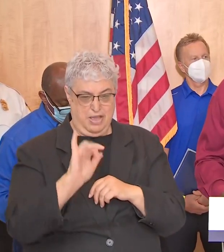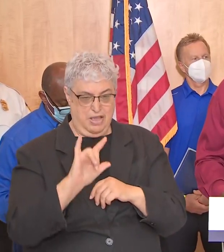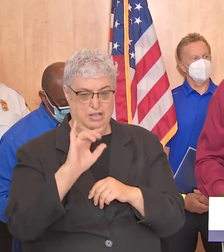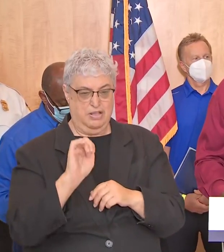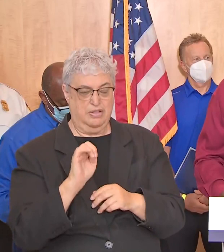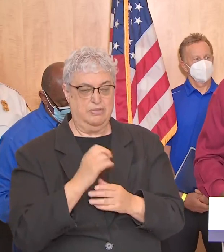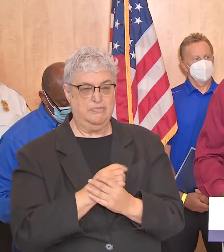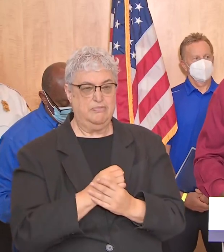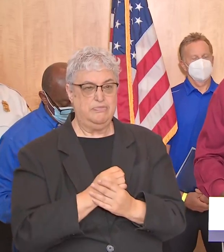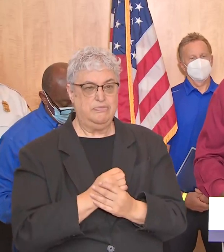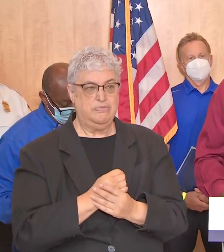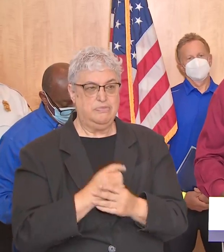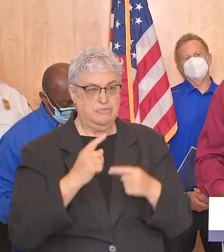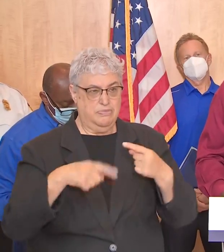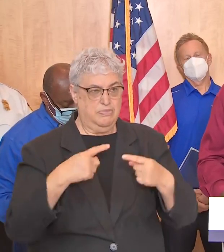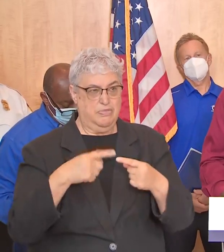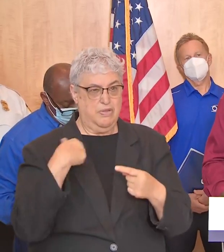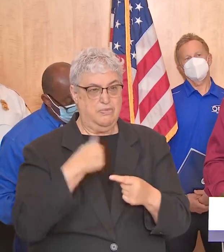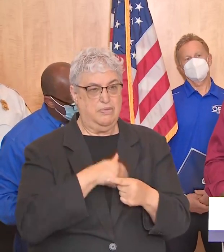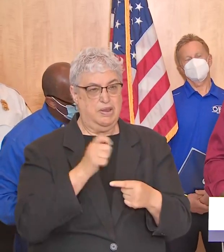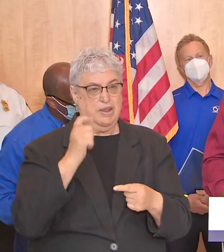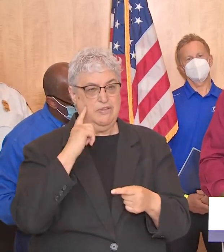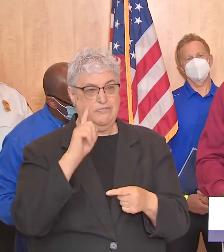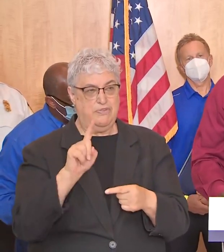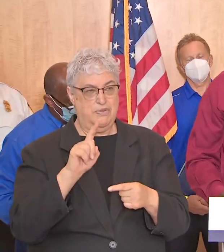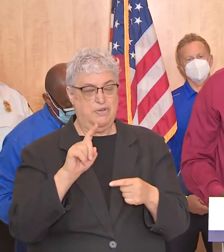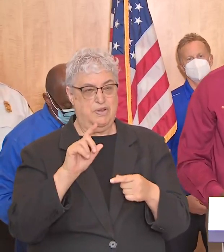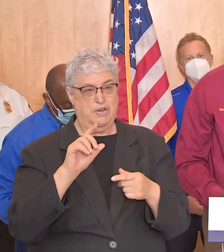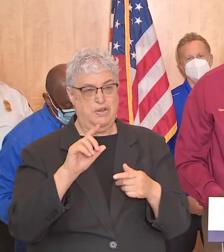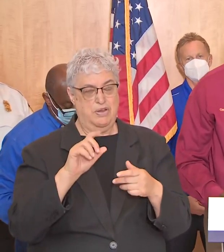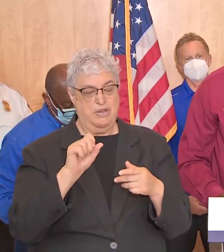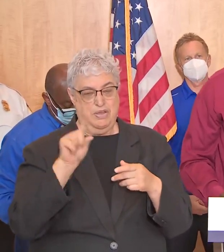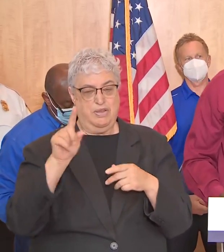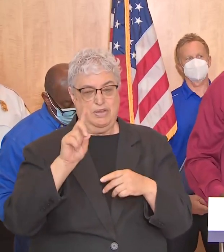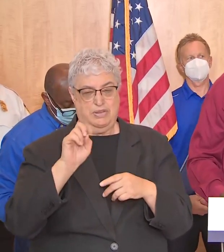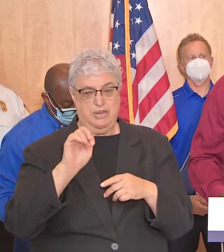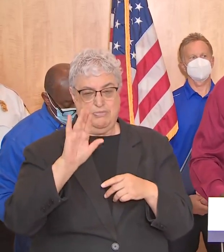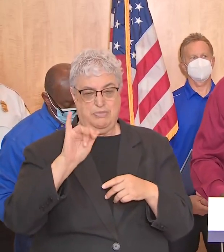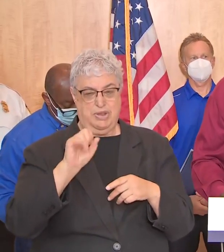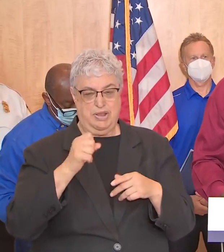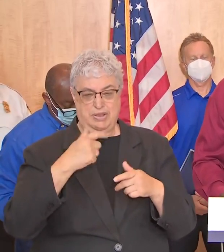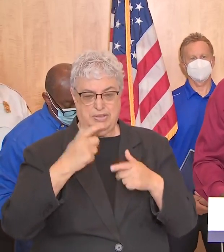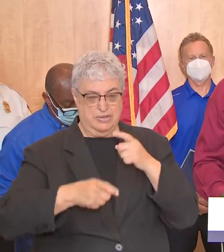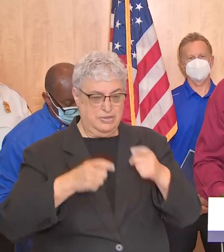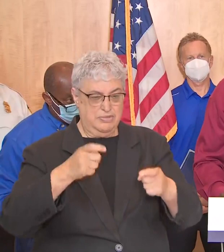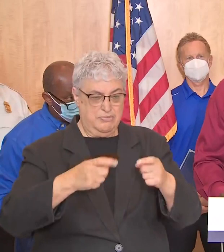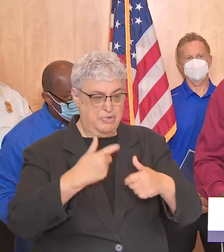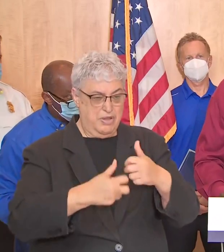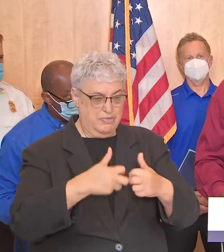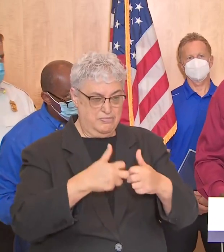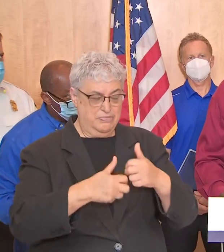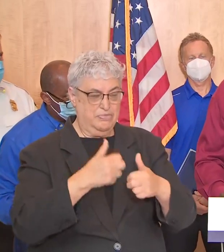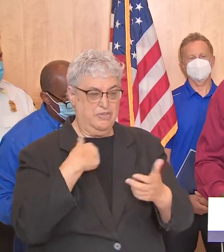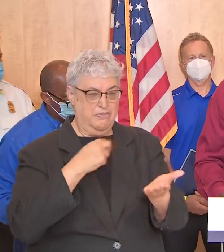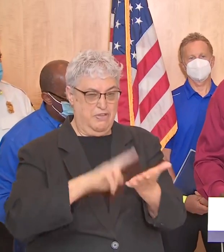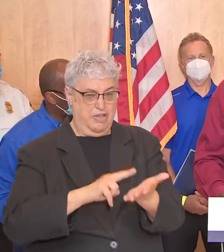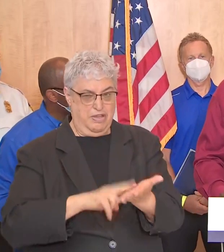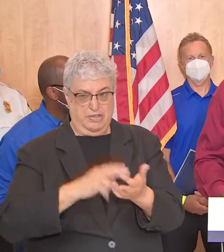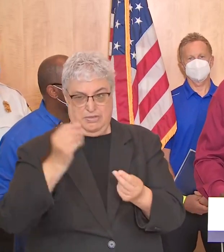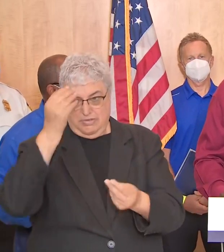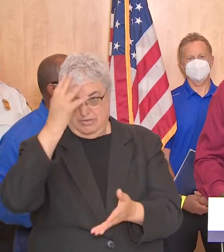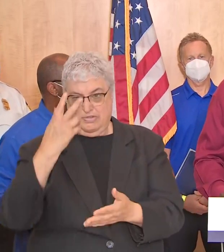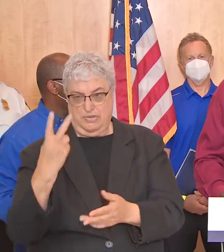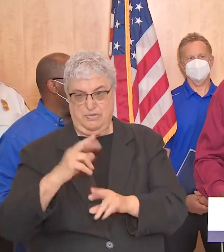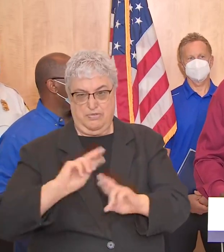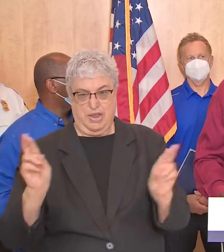needed for the uh for major debris operations we have uh our contractors who are on notice we already have